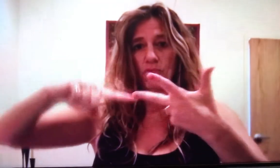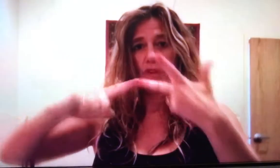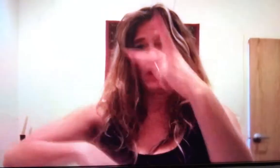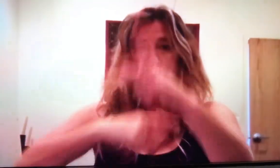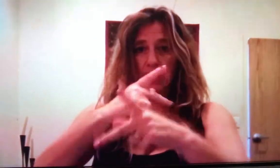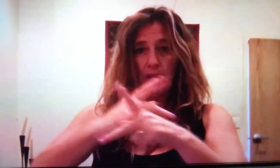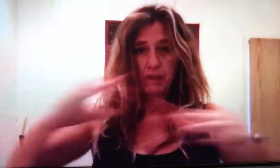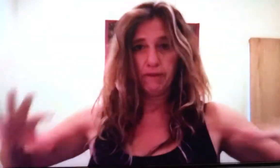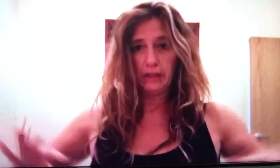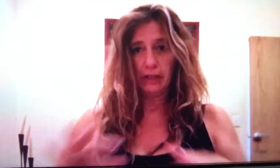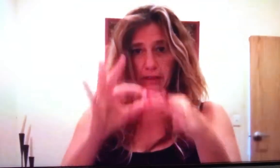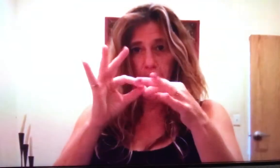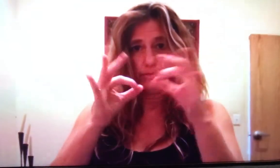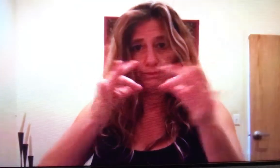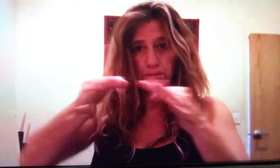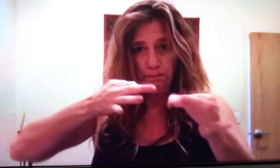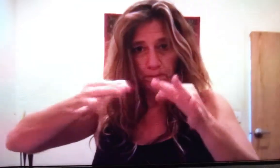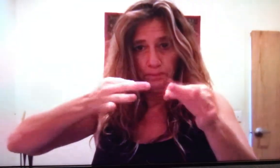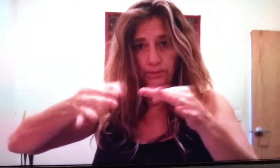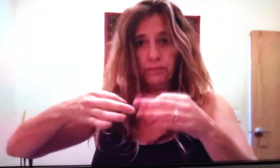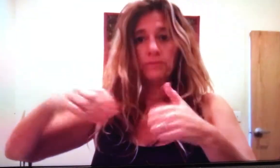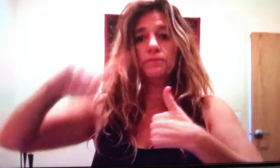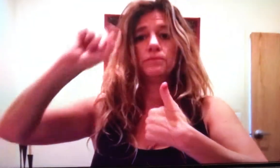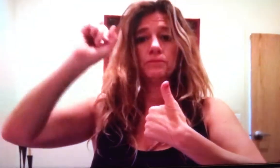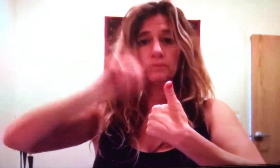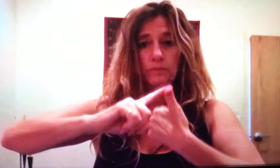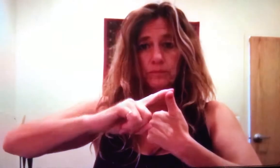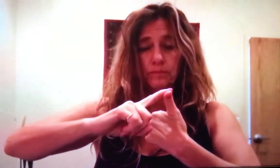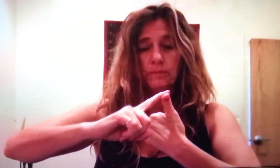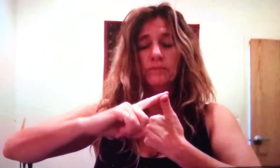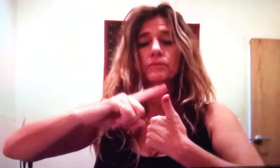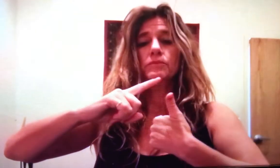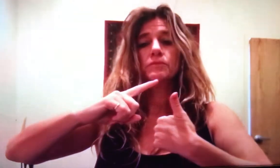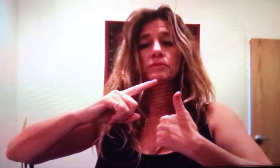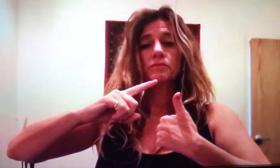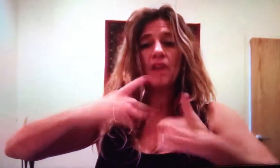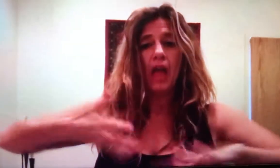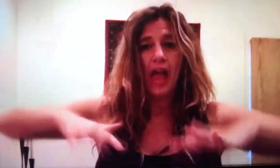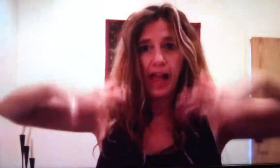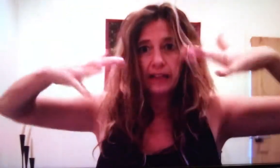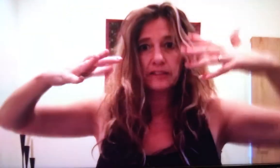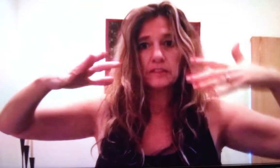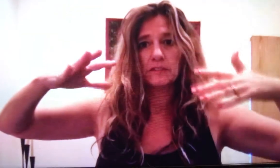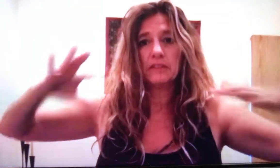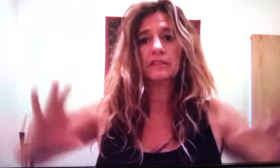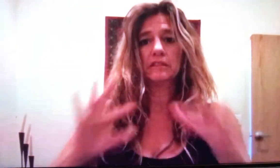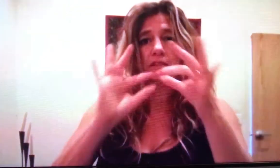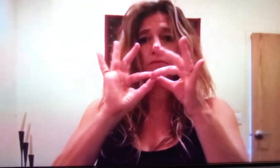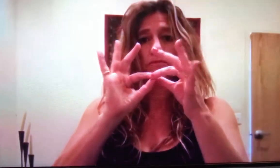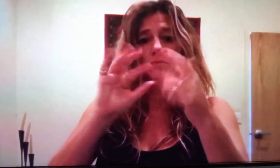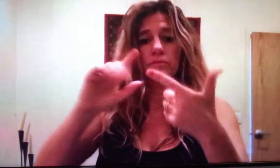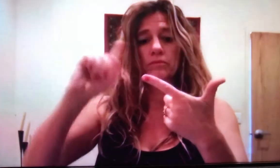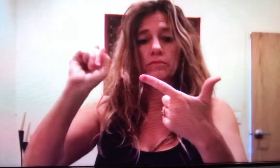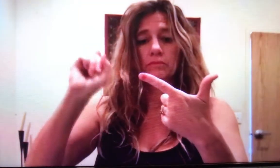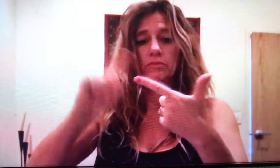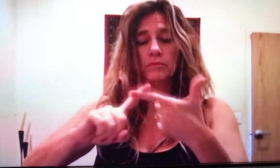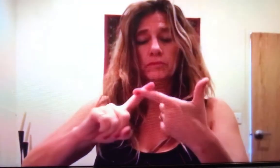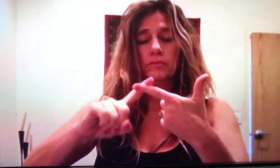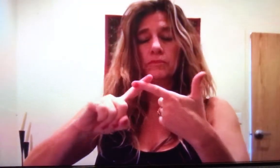going to repeat the three different kinds of attachment for you. First, we have the anxious attachment type.